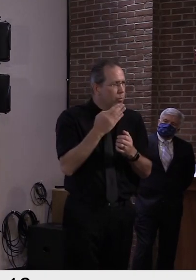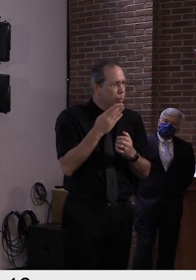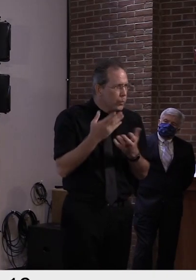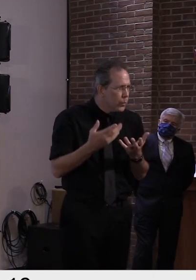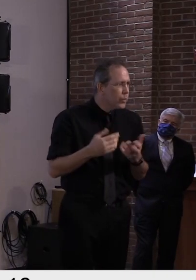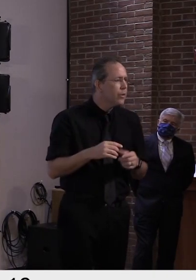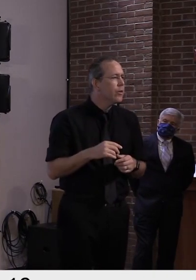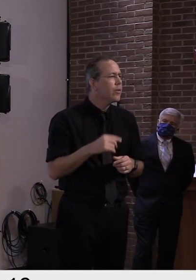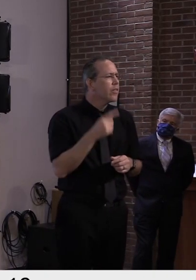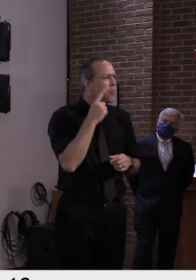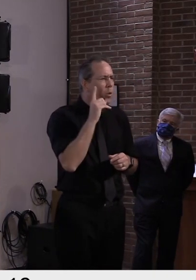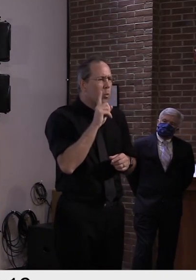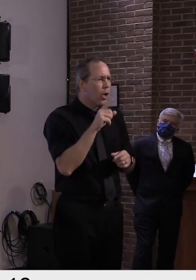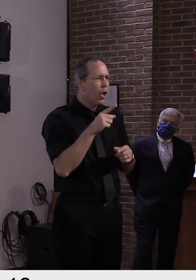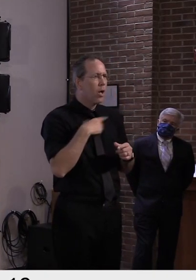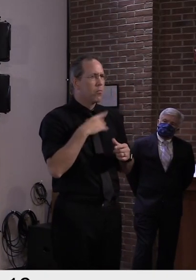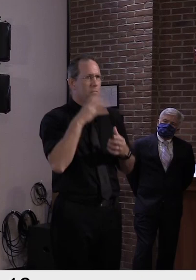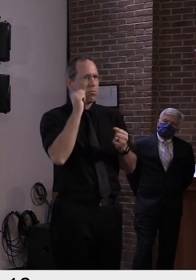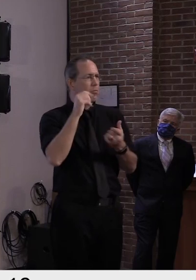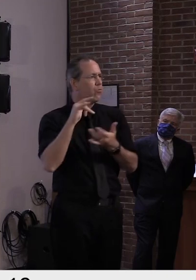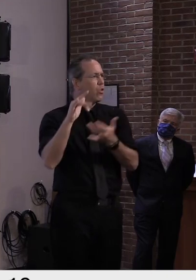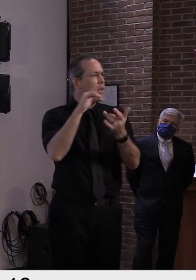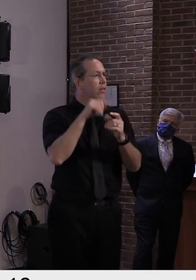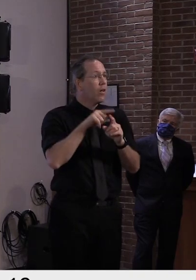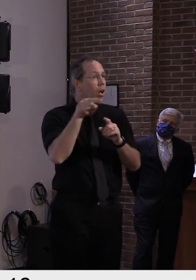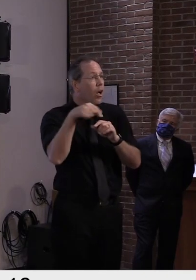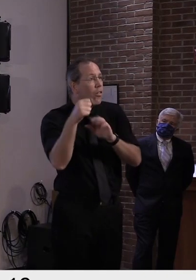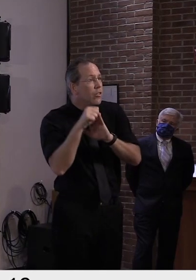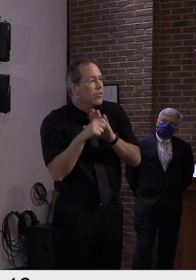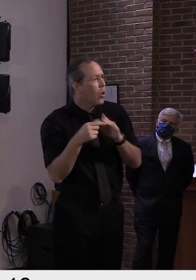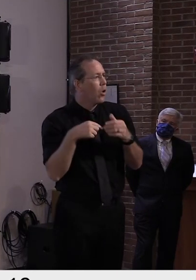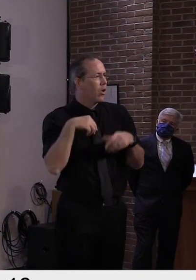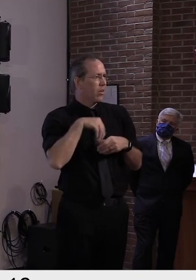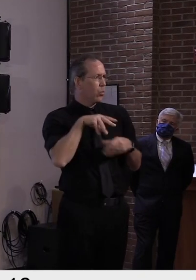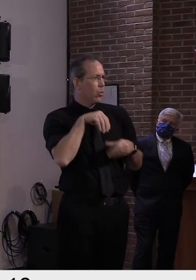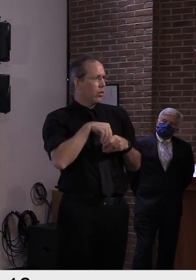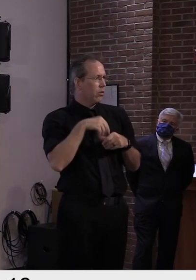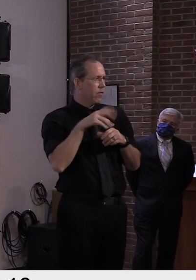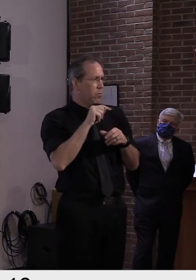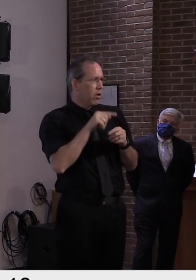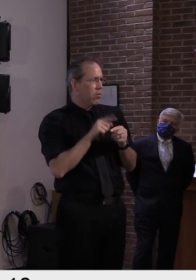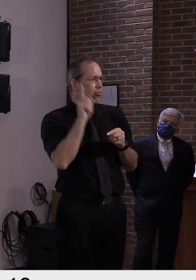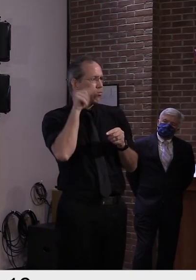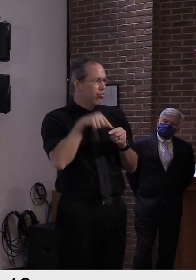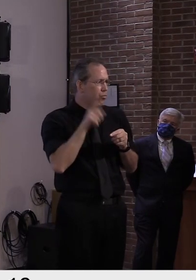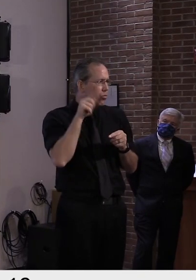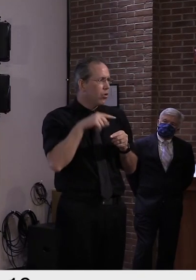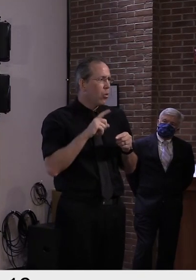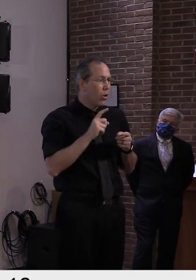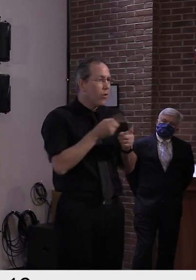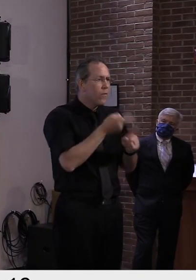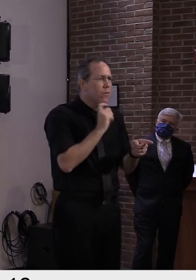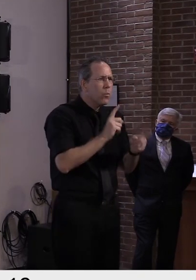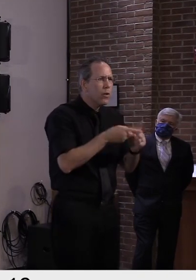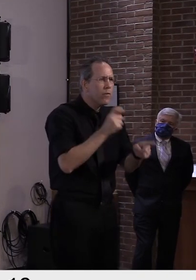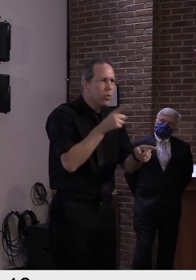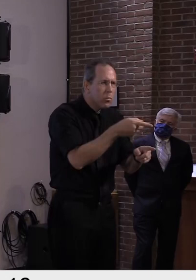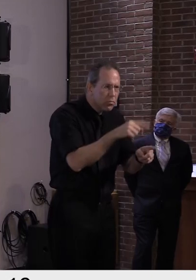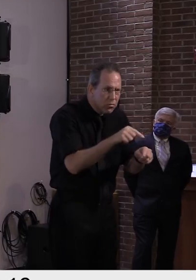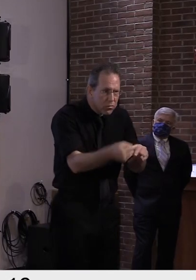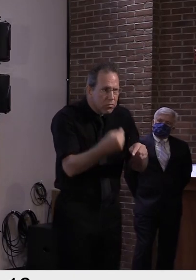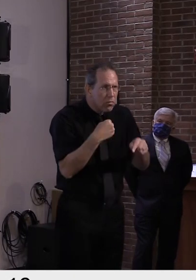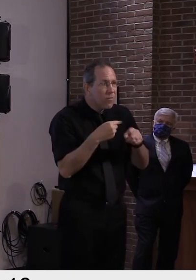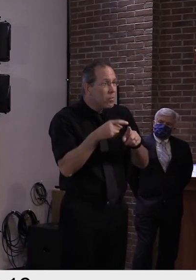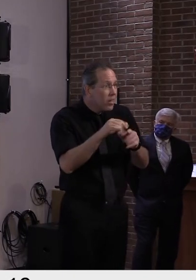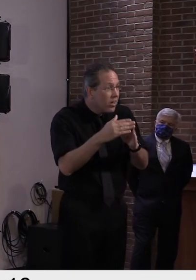Um, and it's you as an out of state individual traveling to Vermont need to be aware of the county that you're traveling from. Uh, in terms of the Northeast kingdom, I think